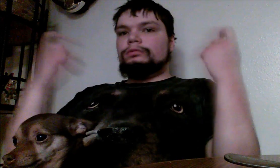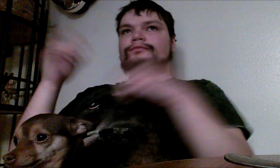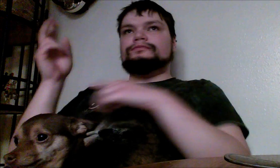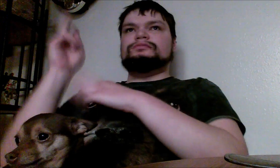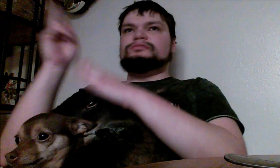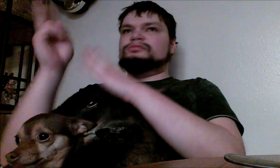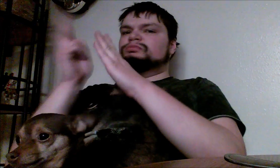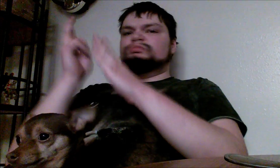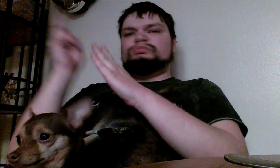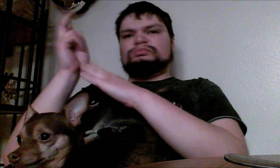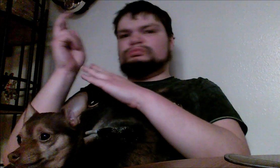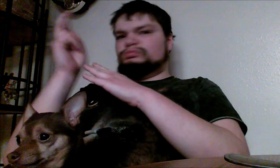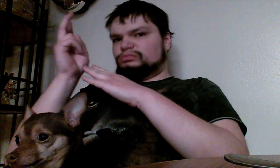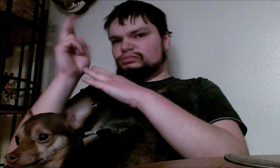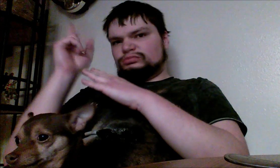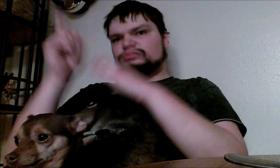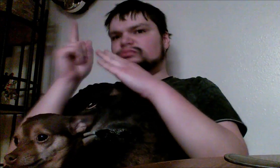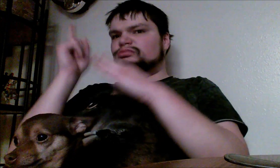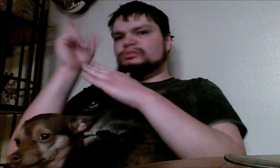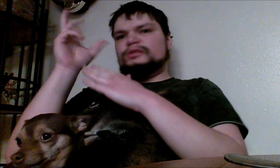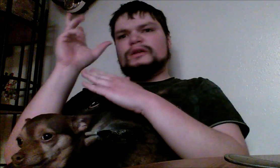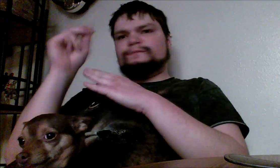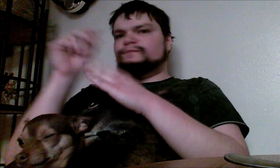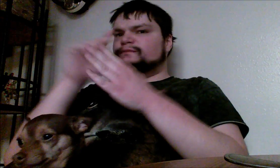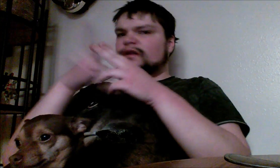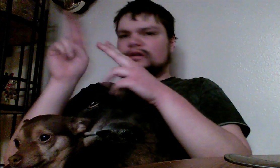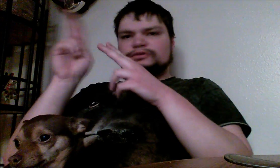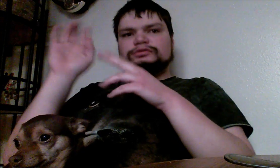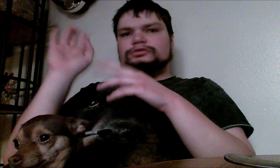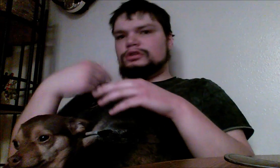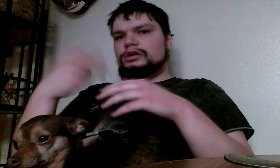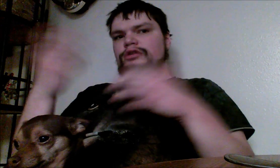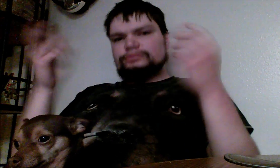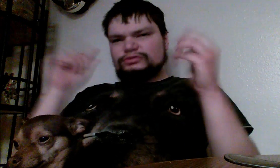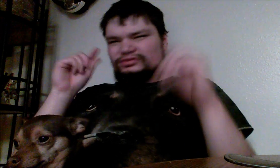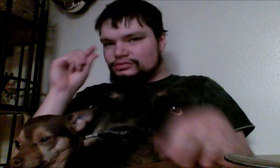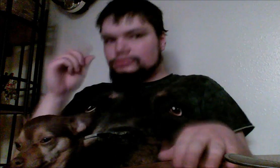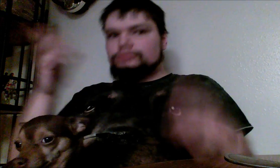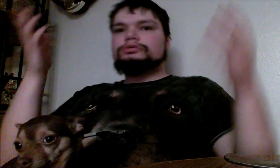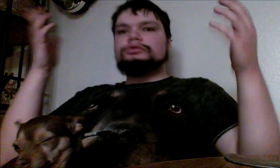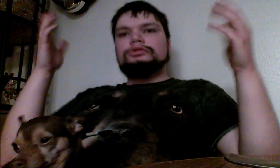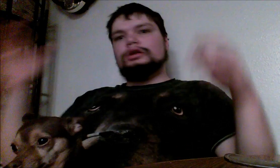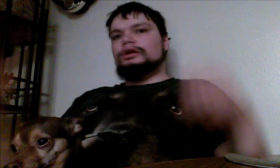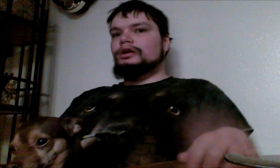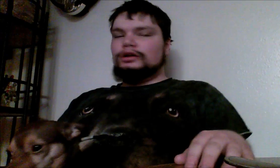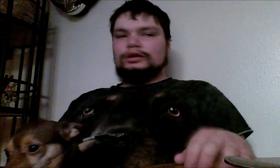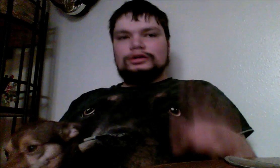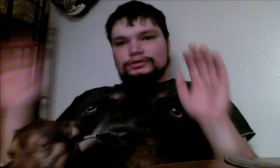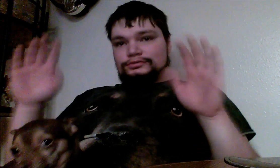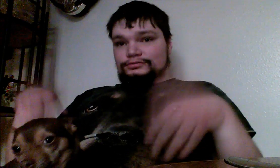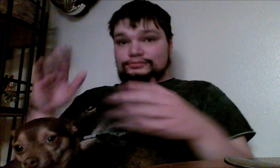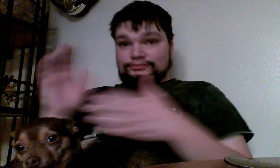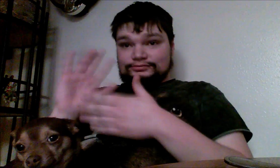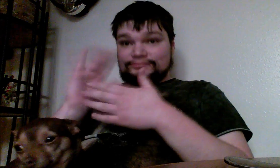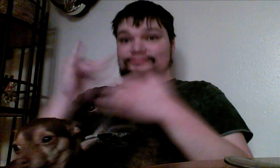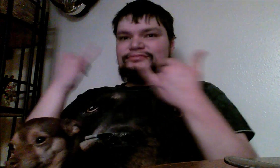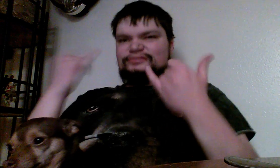over, she said. Leona did sometimes go up often in the company of younger men, but mostly